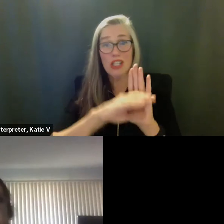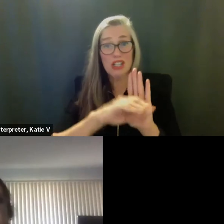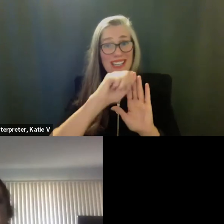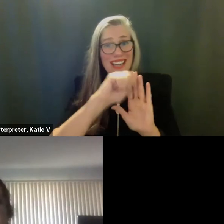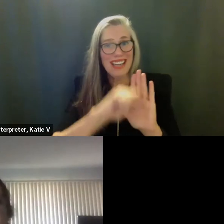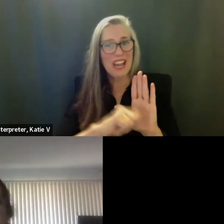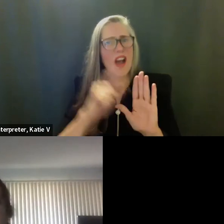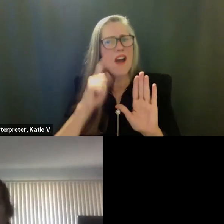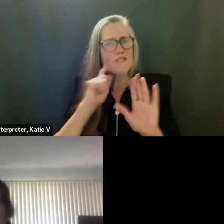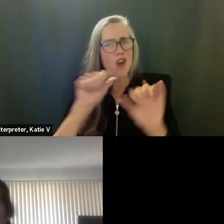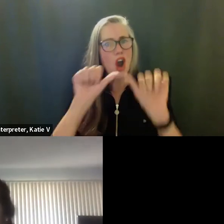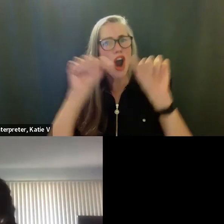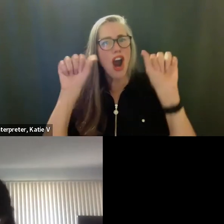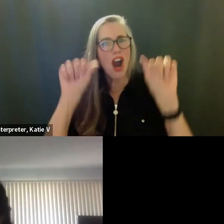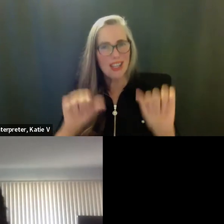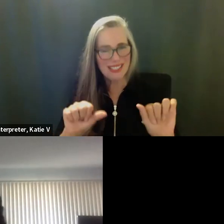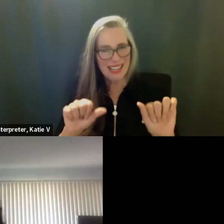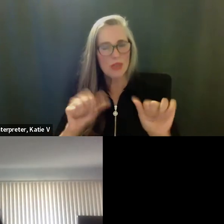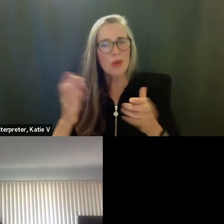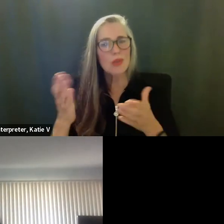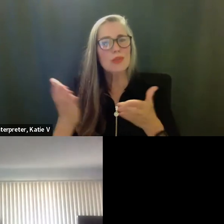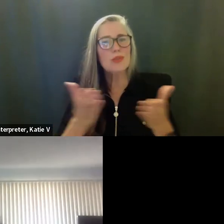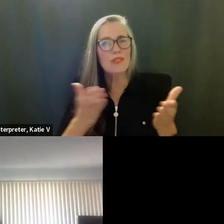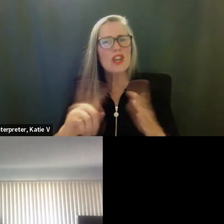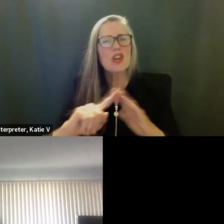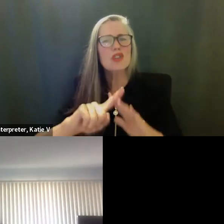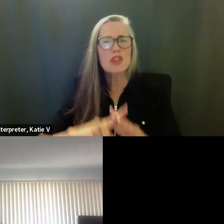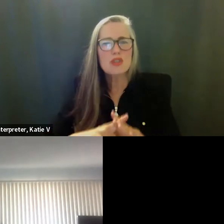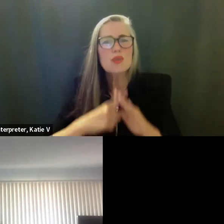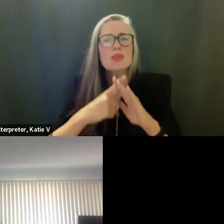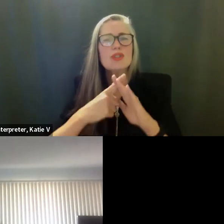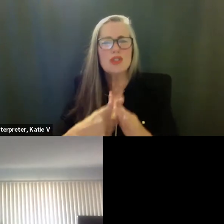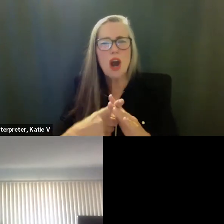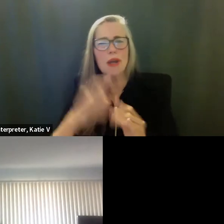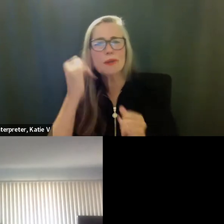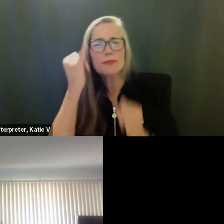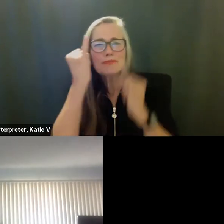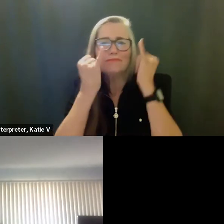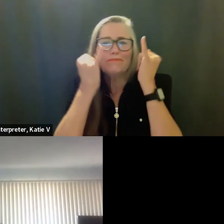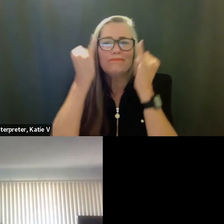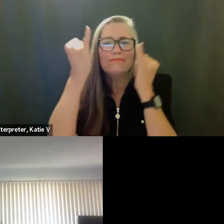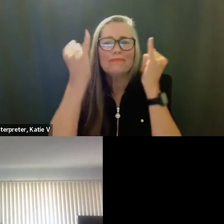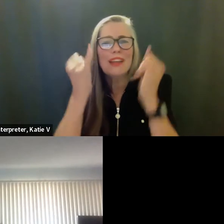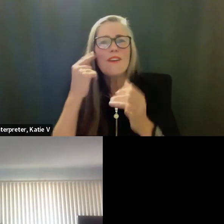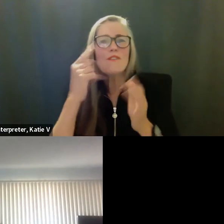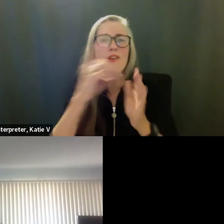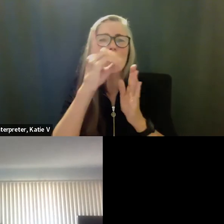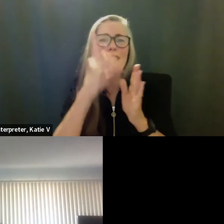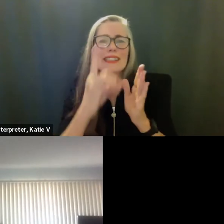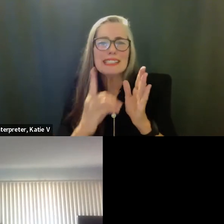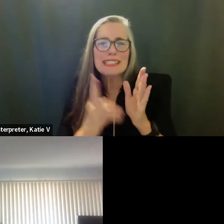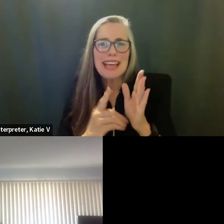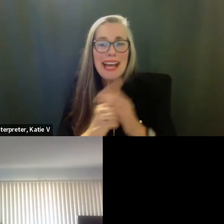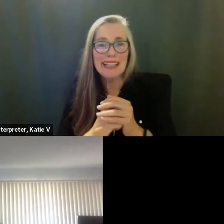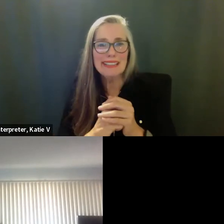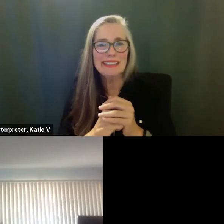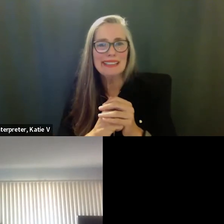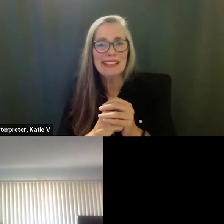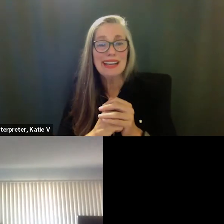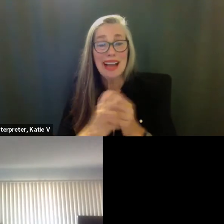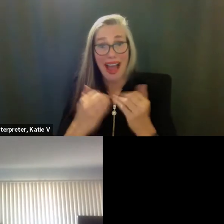services, just to begin the conceptual design. And I do have a, I do have a drawing.